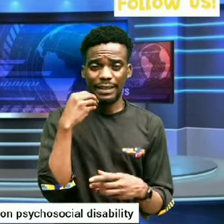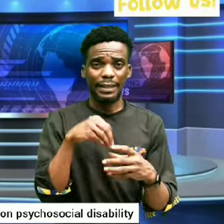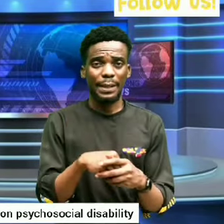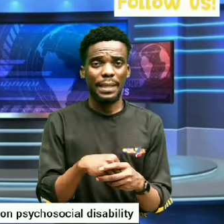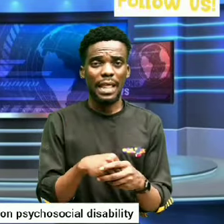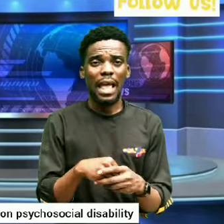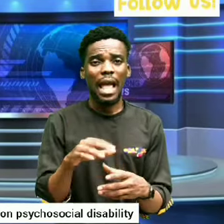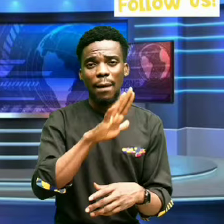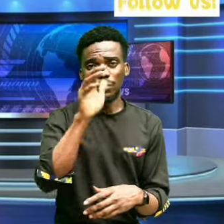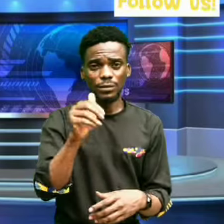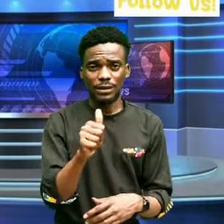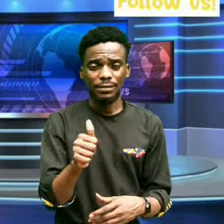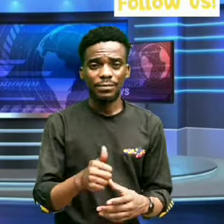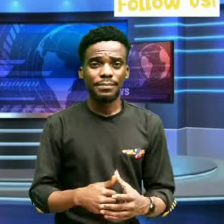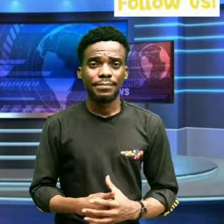Abuja.